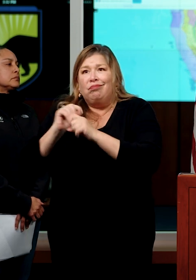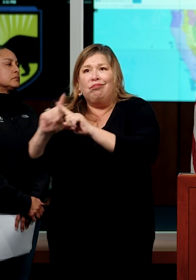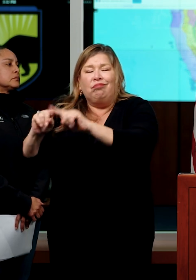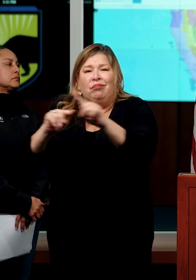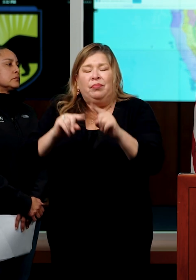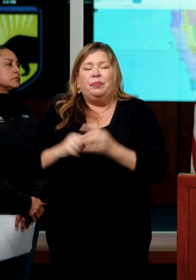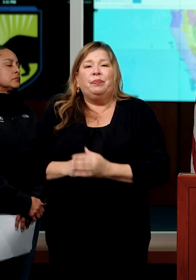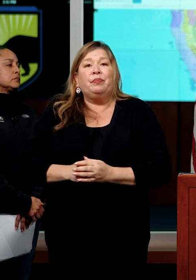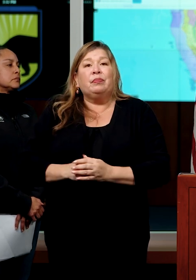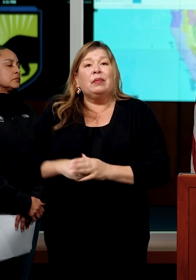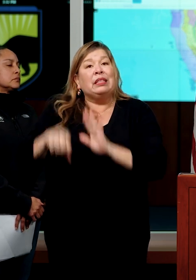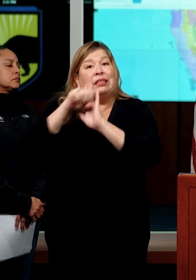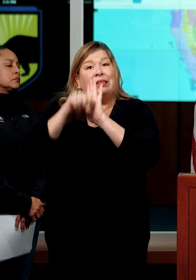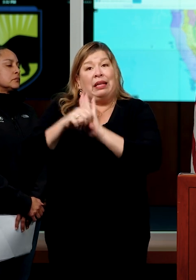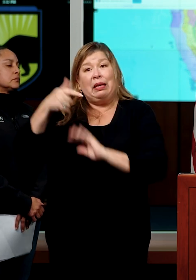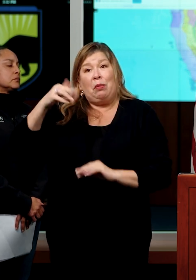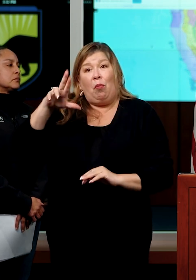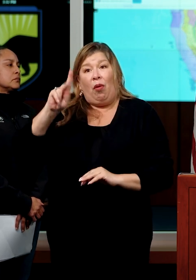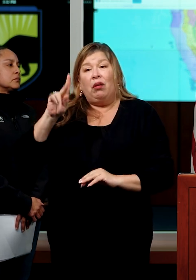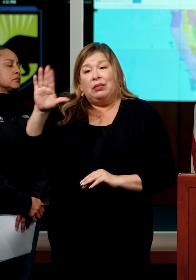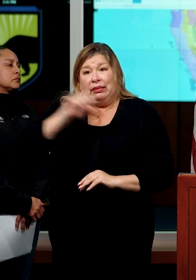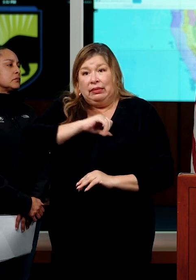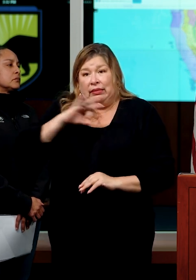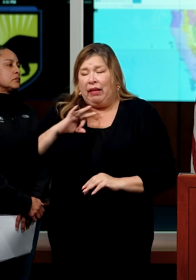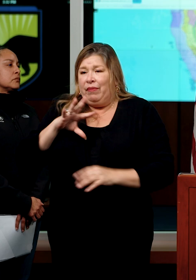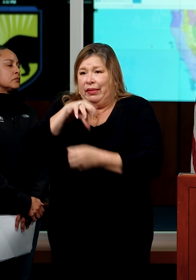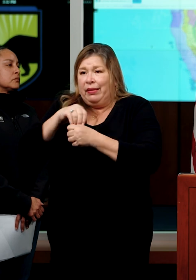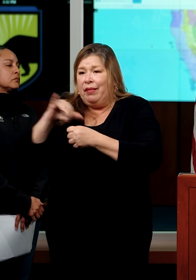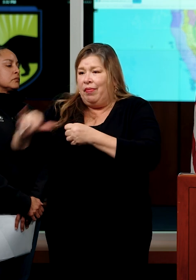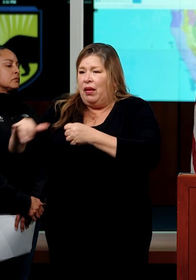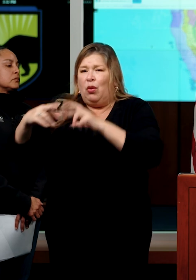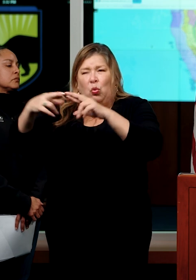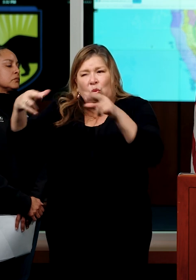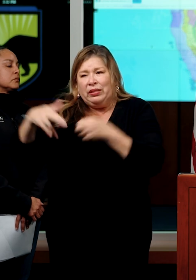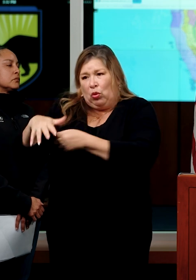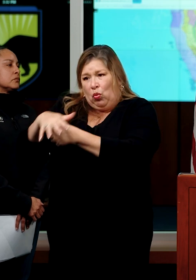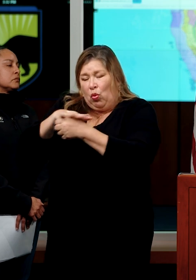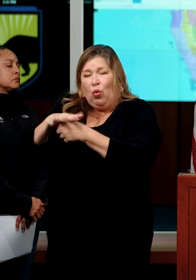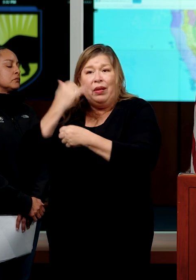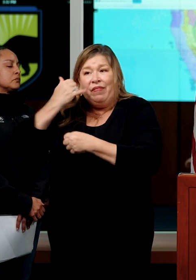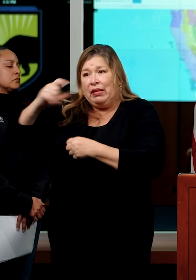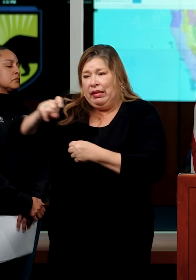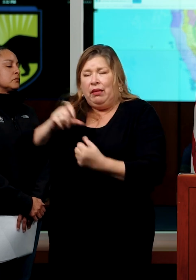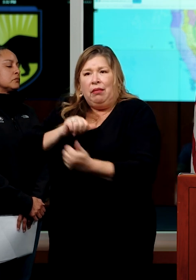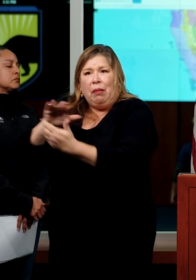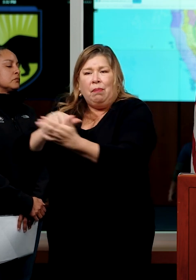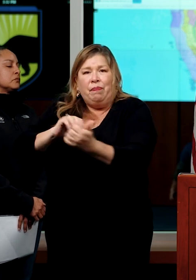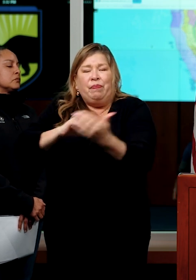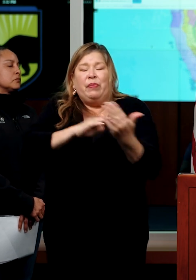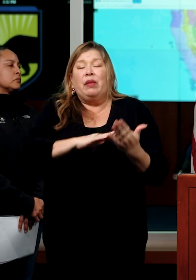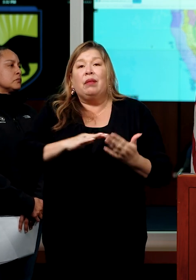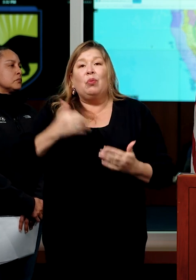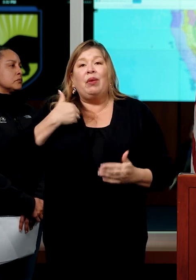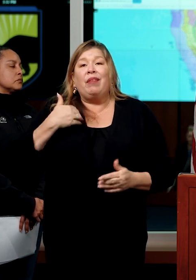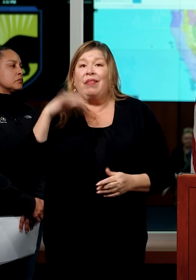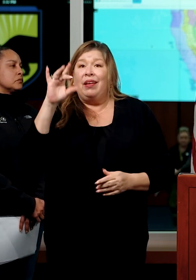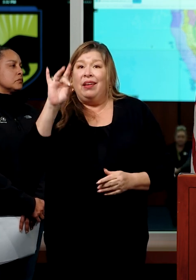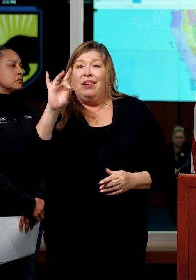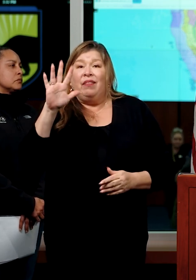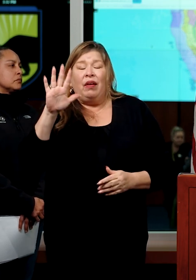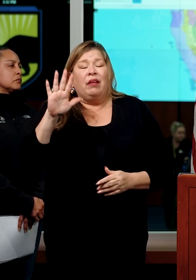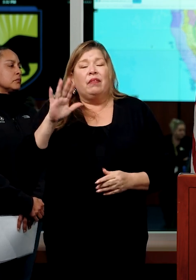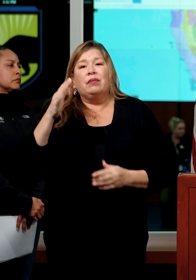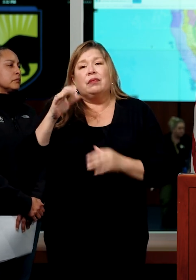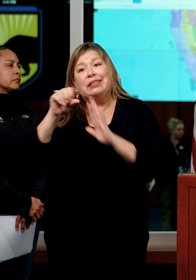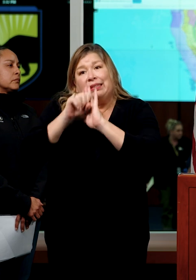parks personnel, same, engaged on a regional and local level addressing needs, even as 85 state parks are either fully